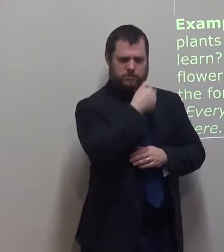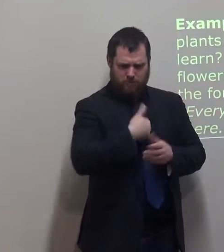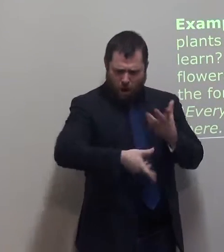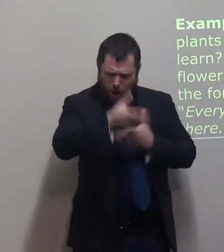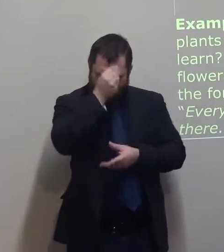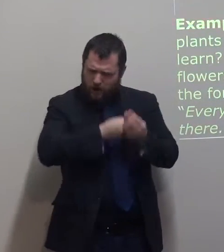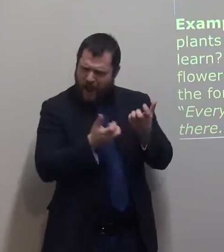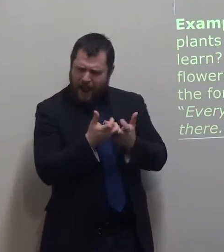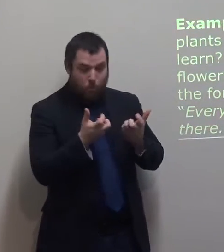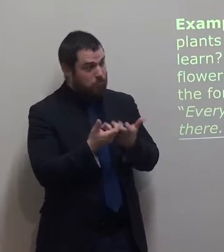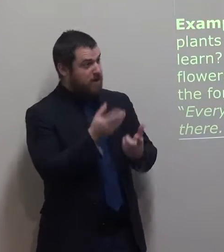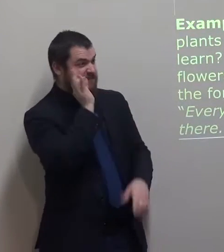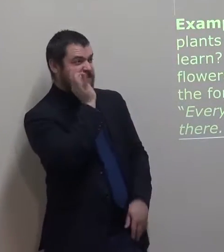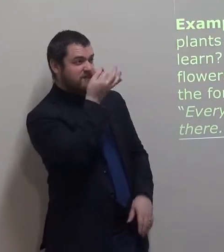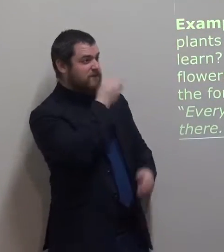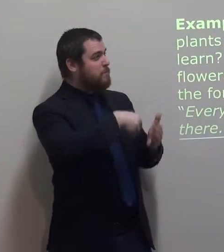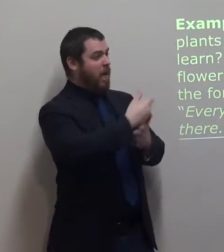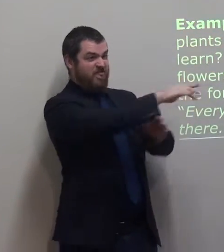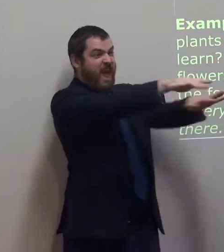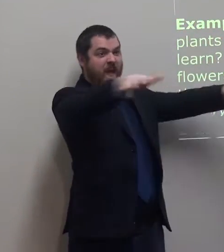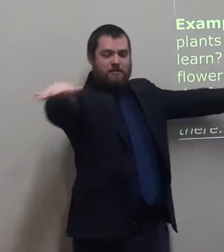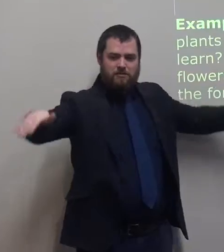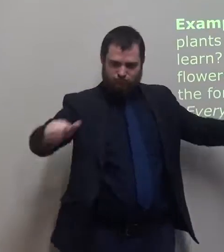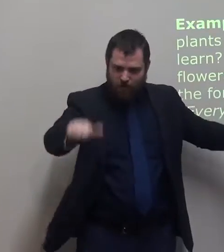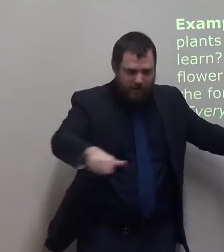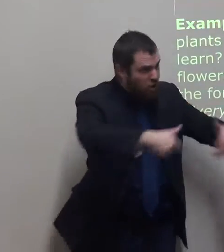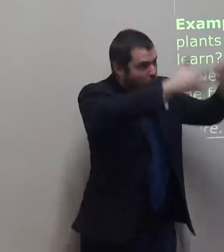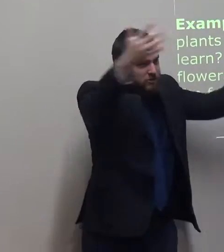plants and flowers in the countryside, or in the forest.